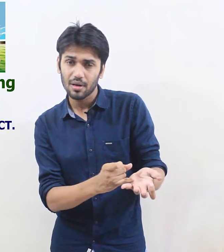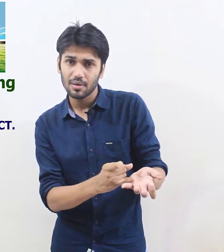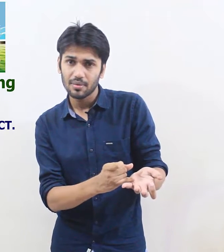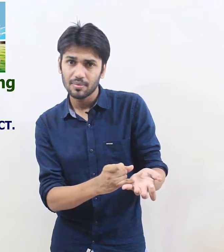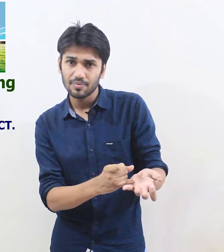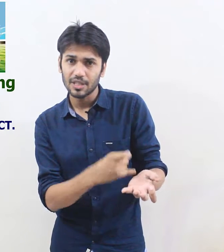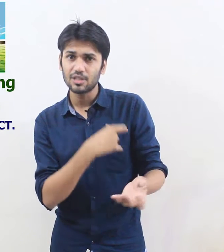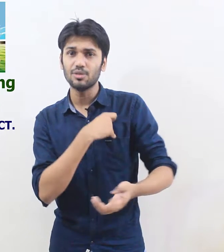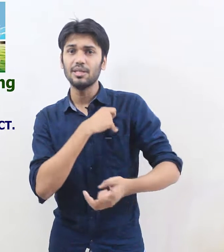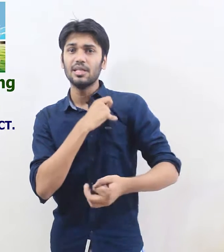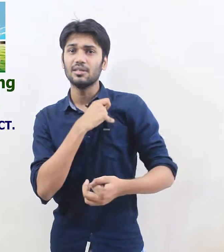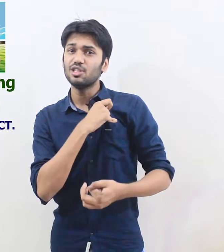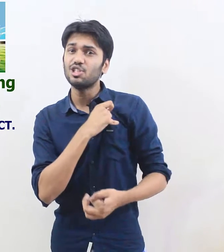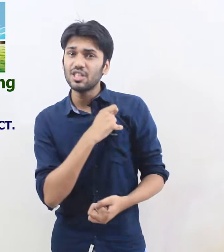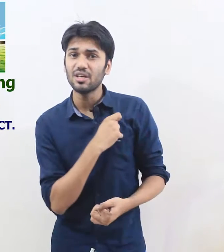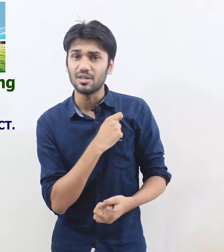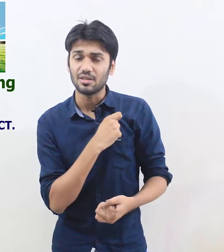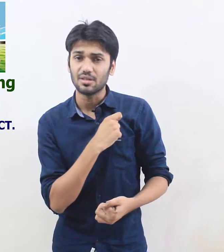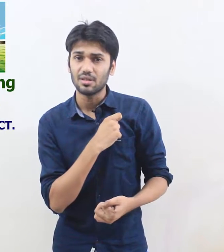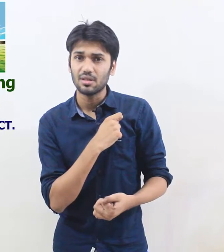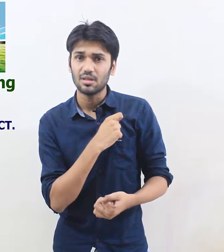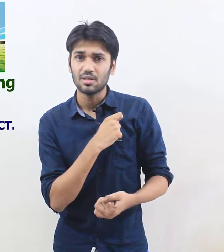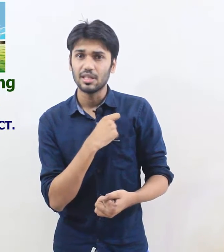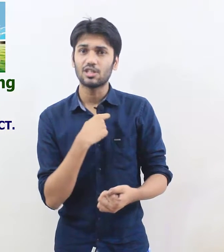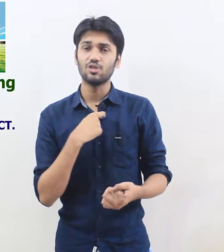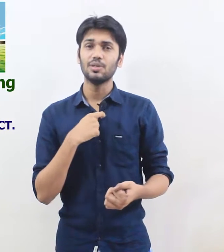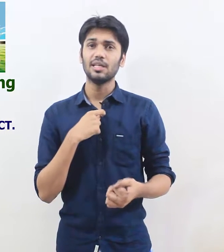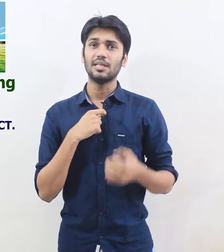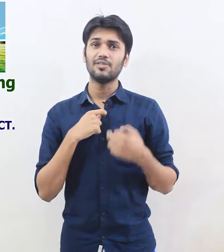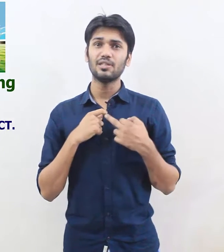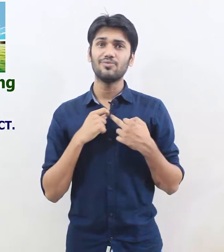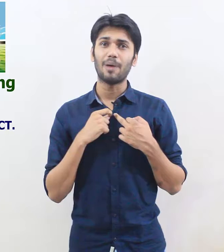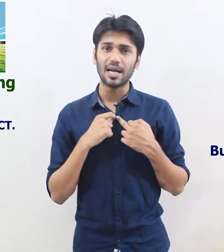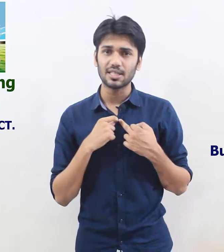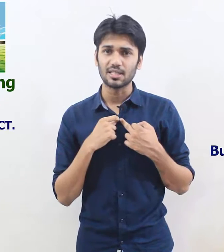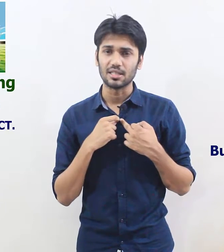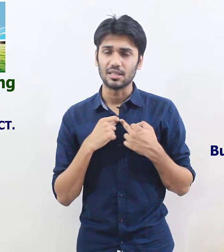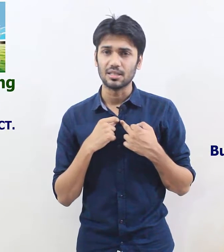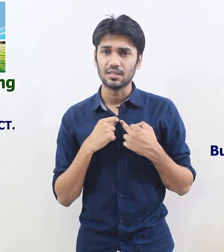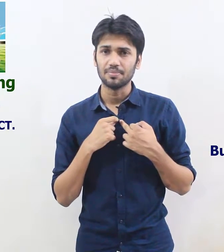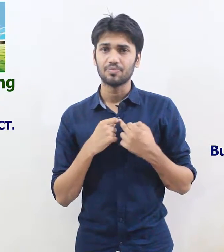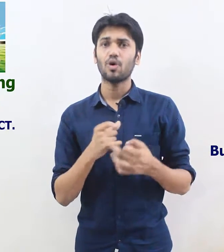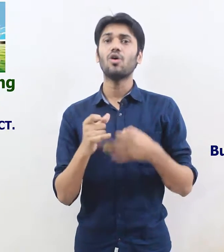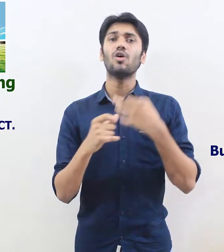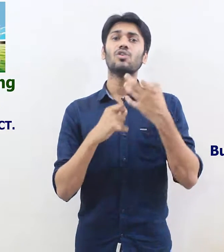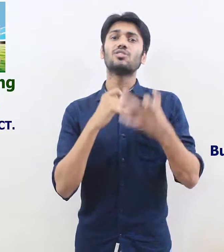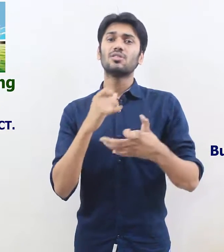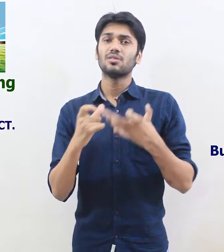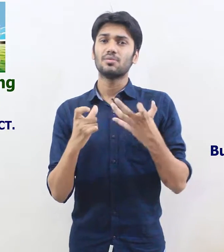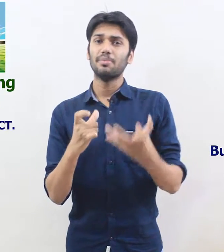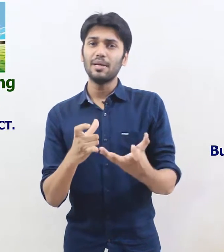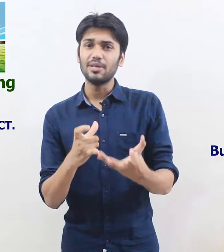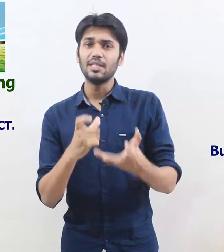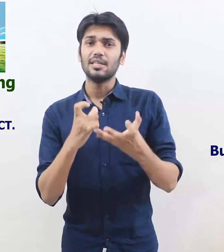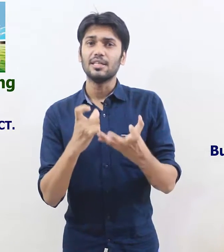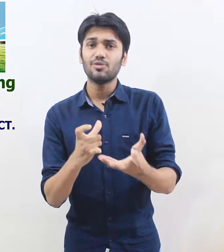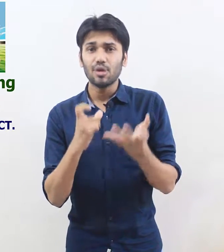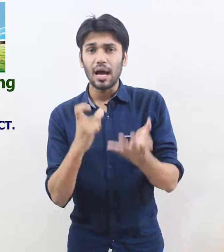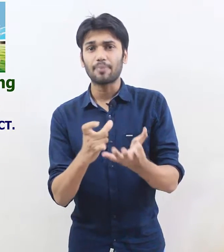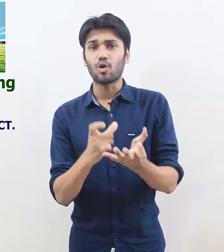it could be this shirt it could be even the button or maybe if you